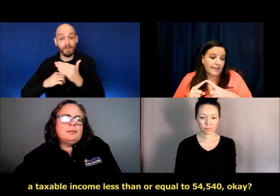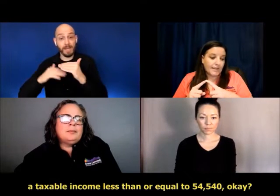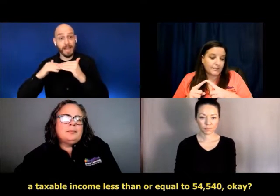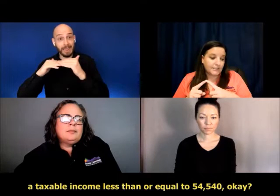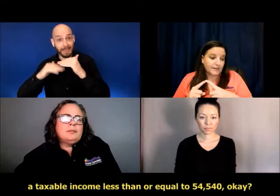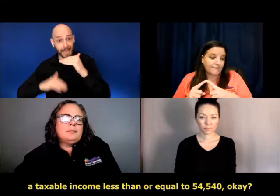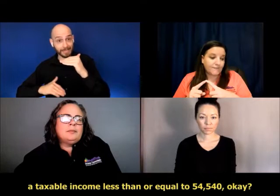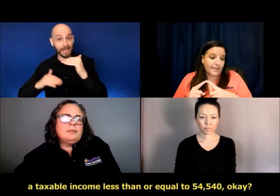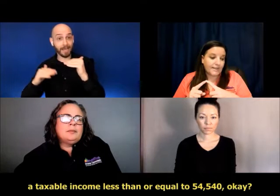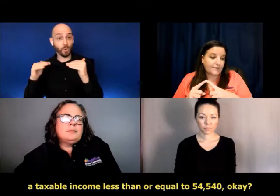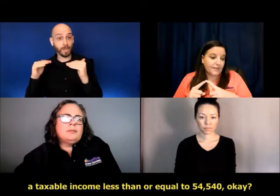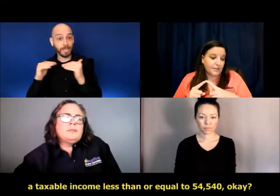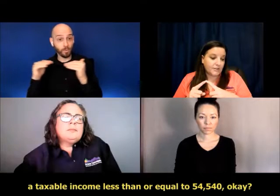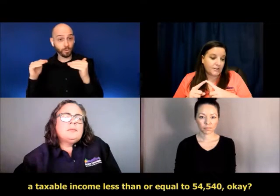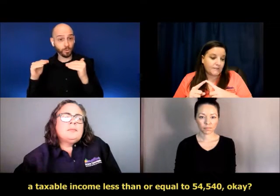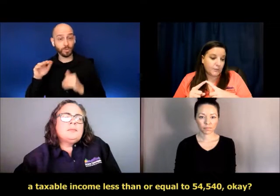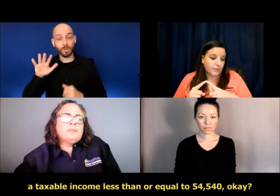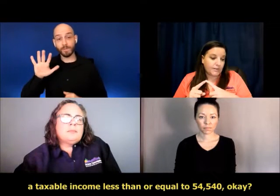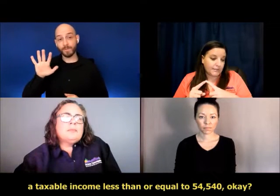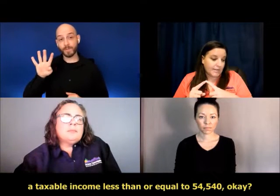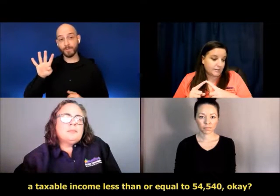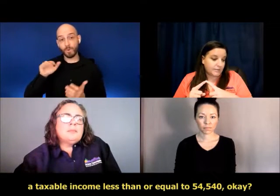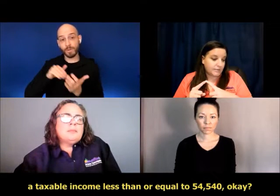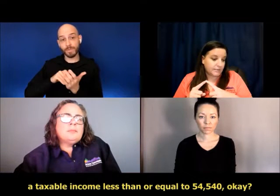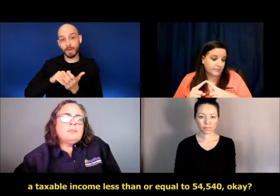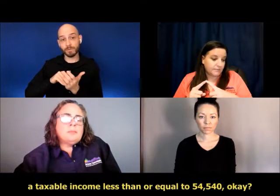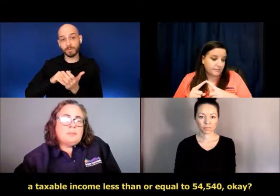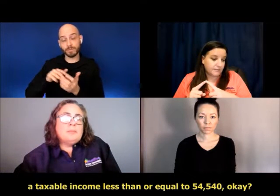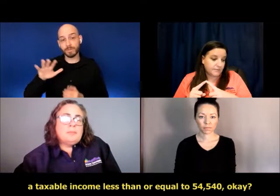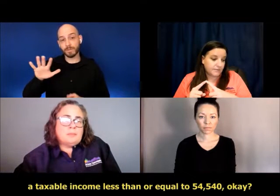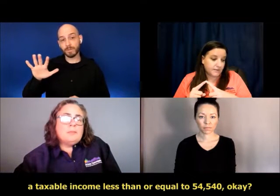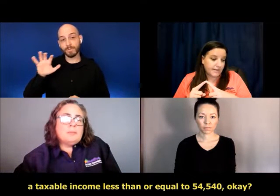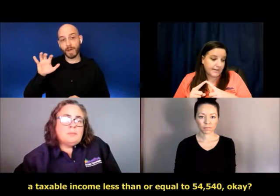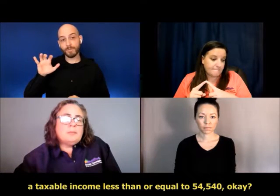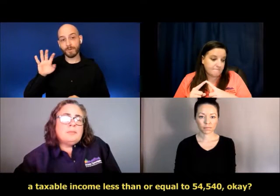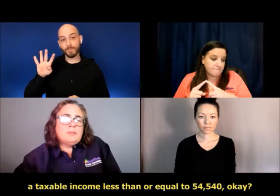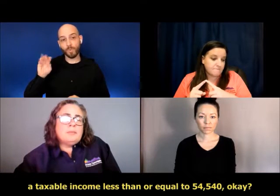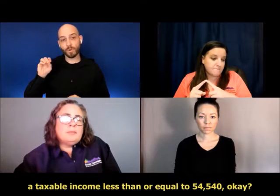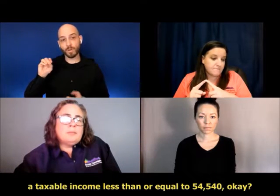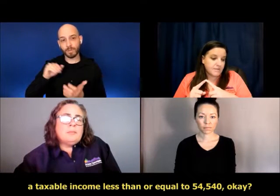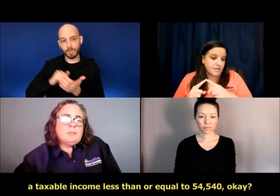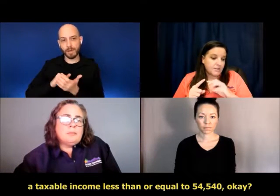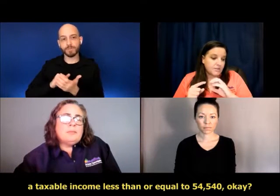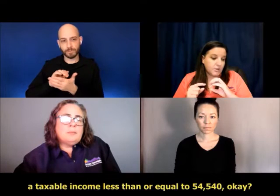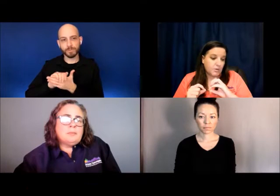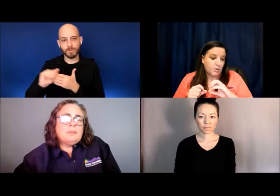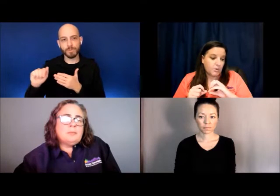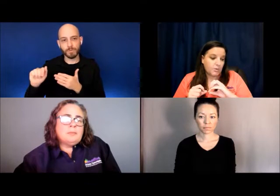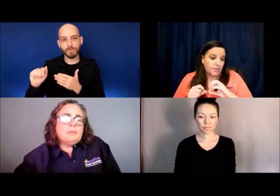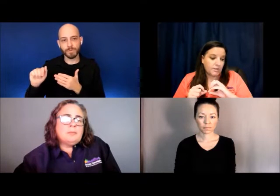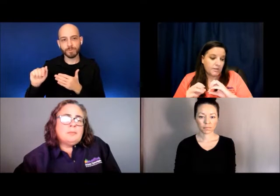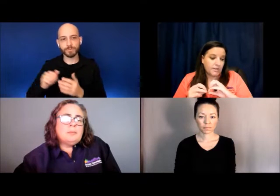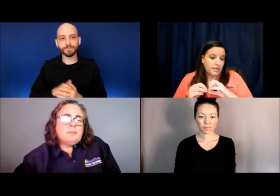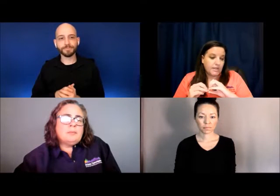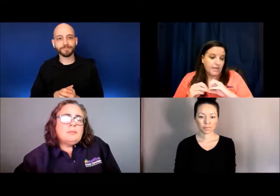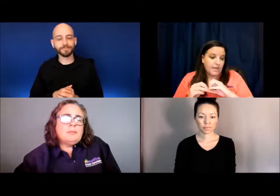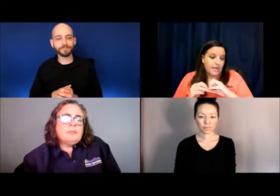,540,000. Okay. So,